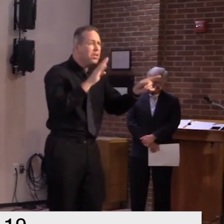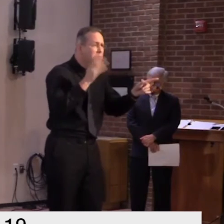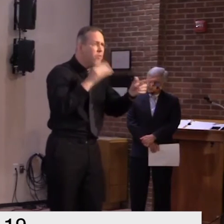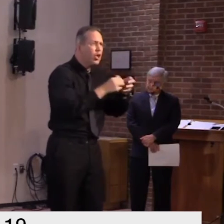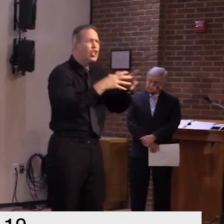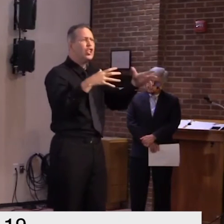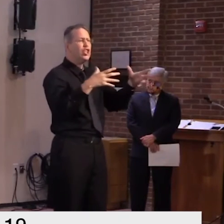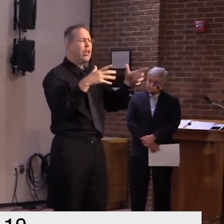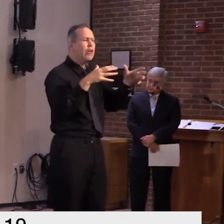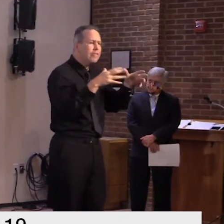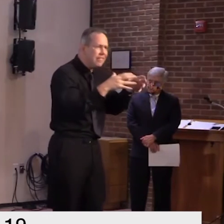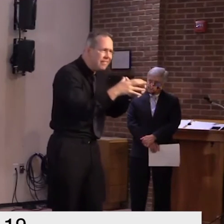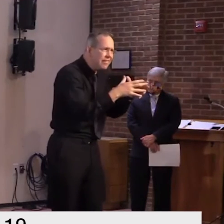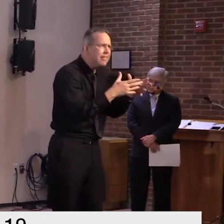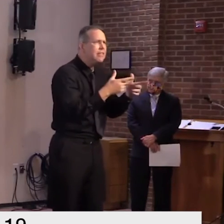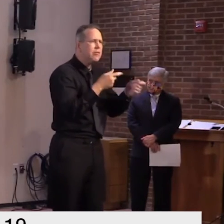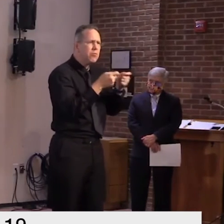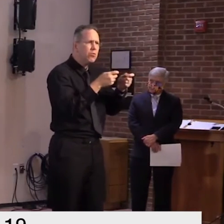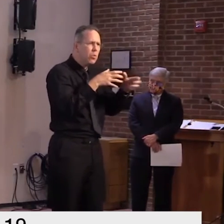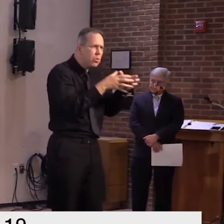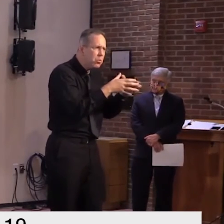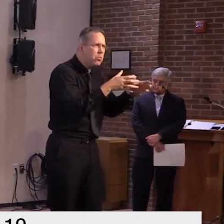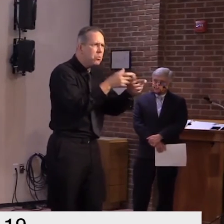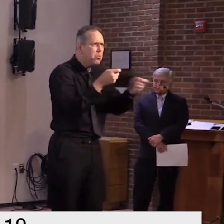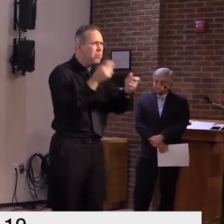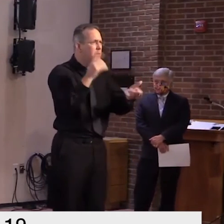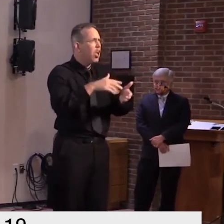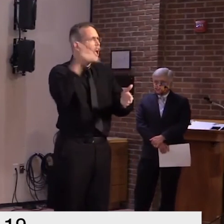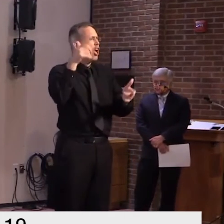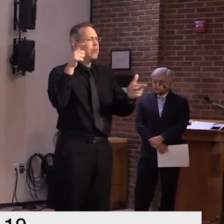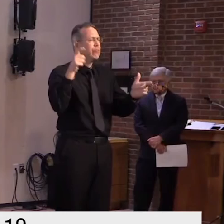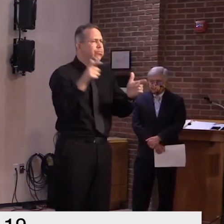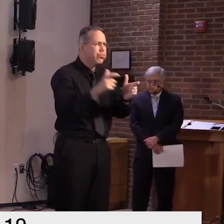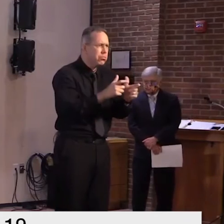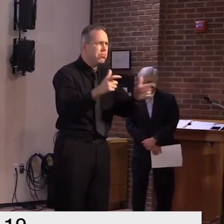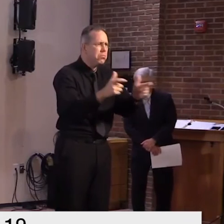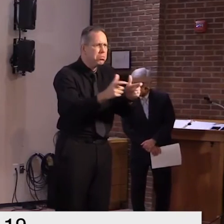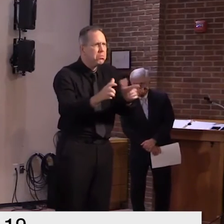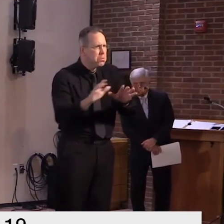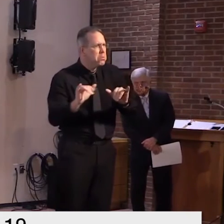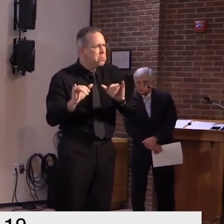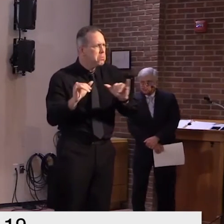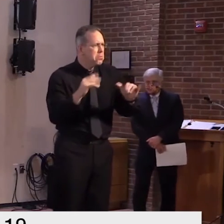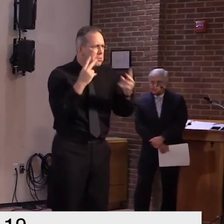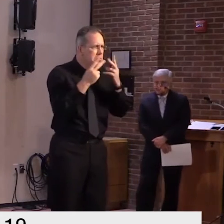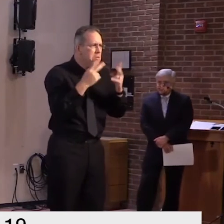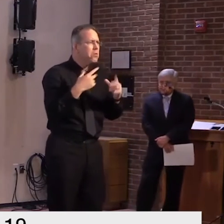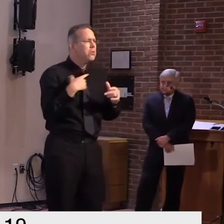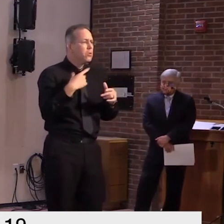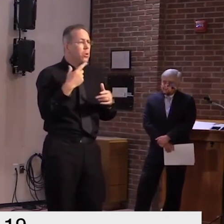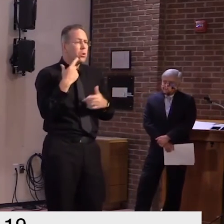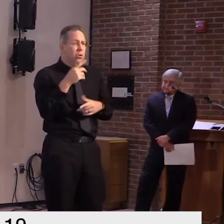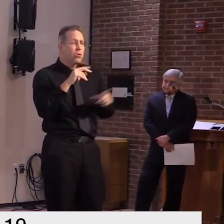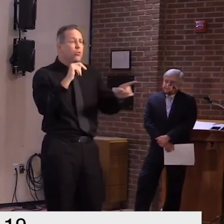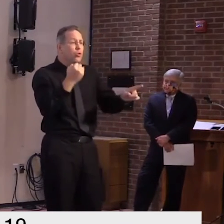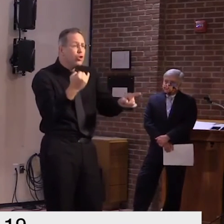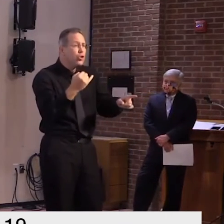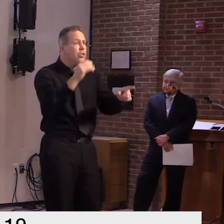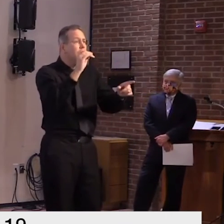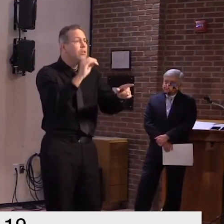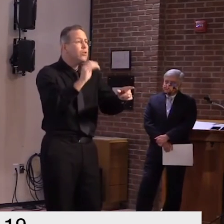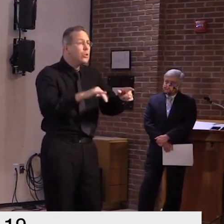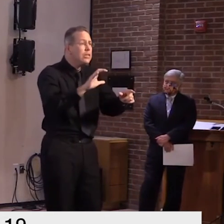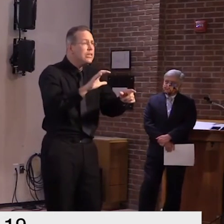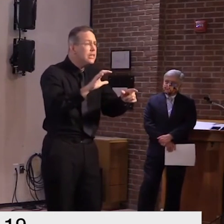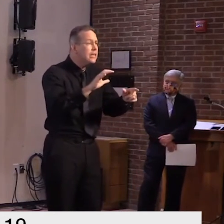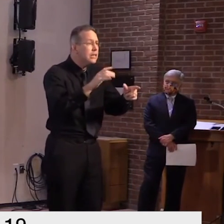news uh for us uh because new jersey will follow connecticut will follow rhode island will follow and pretty soon we'll be able